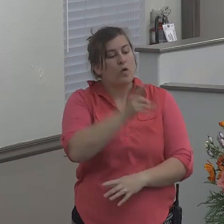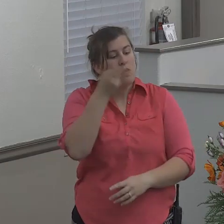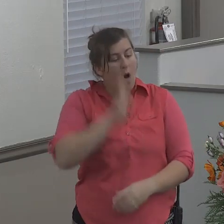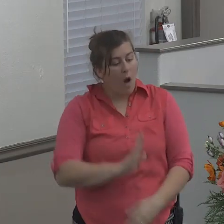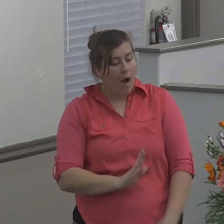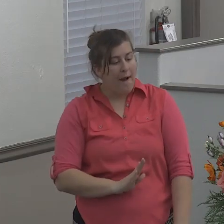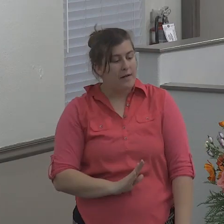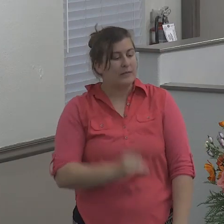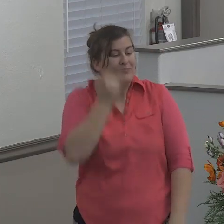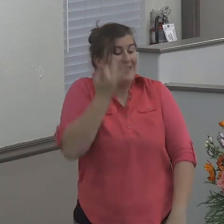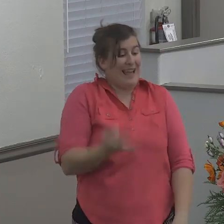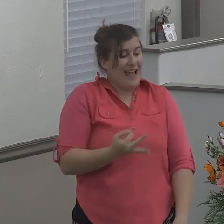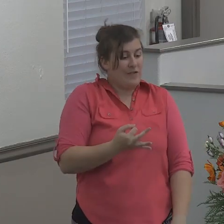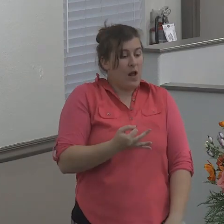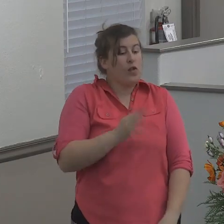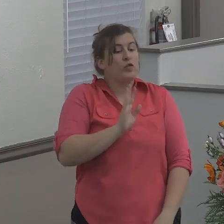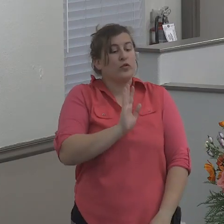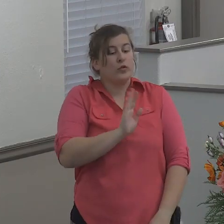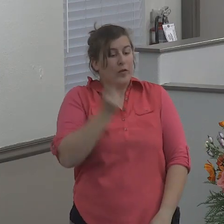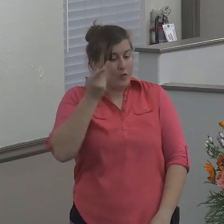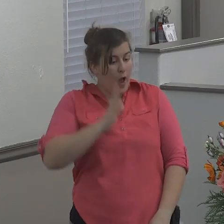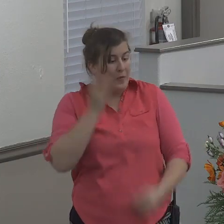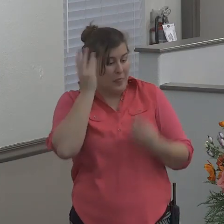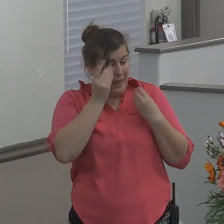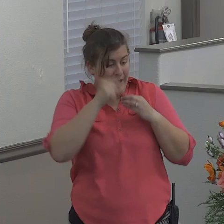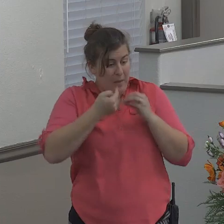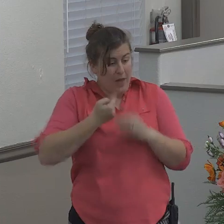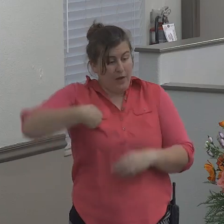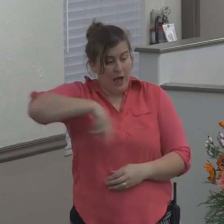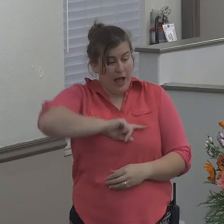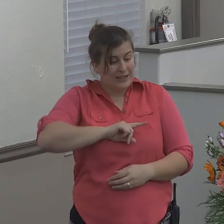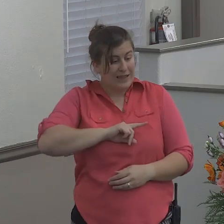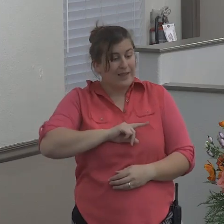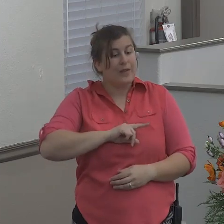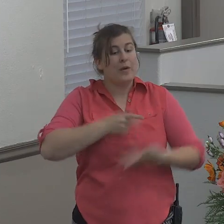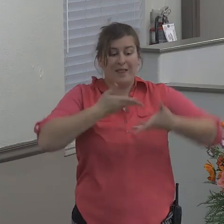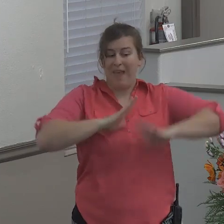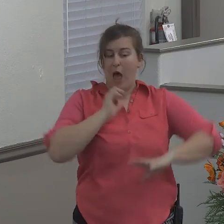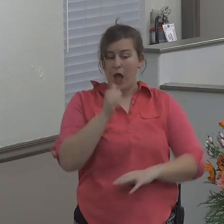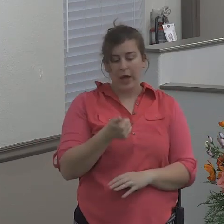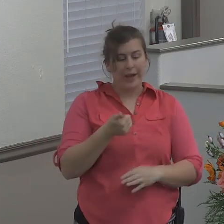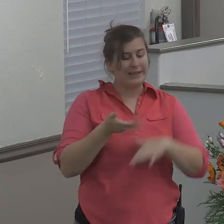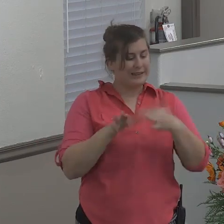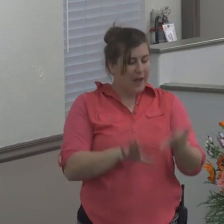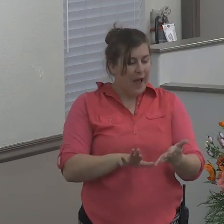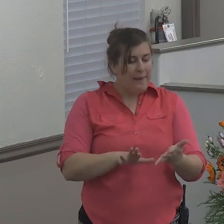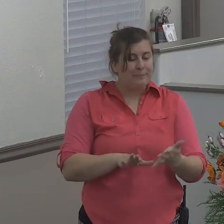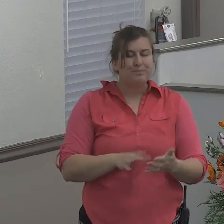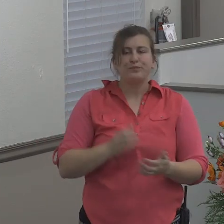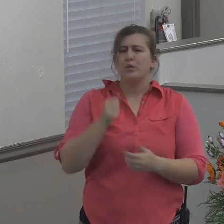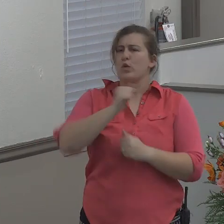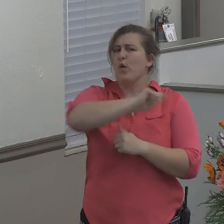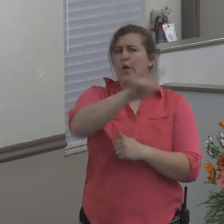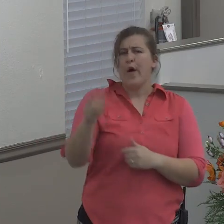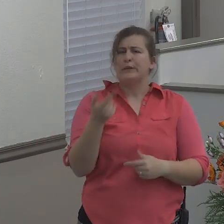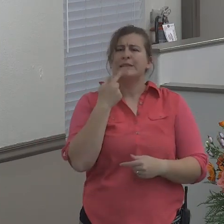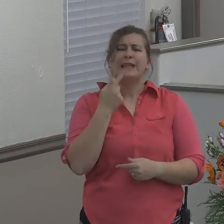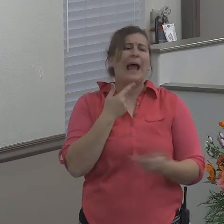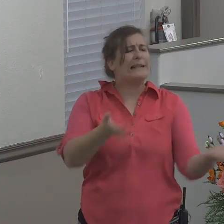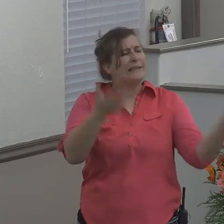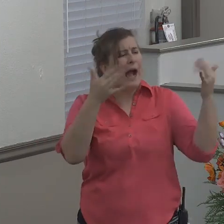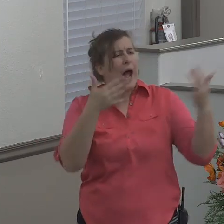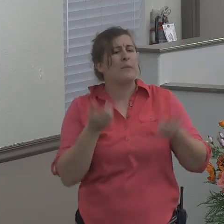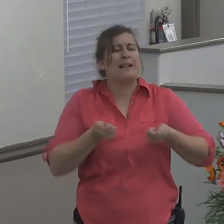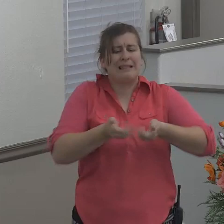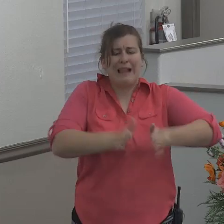If so be, that God will think upon us, that we perish not. And they said every one to his fellow, Come, and